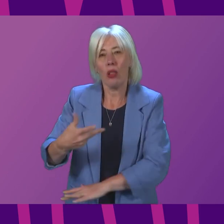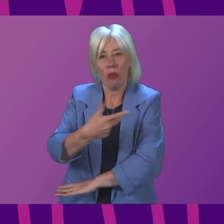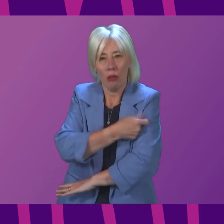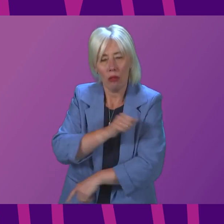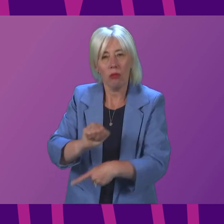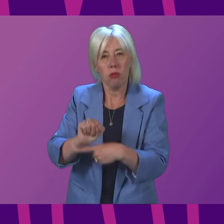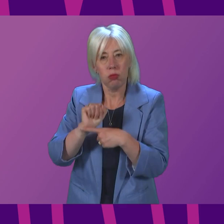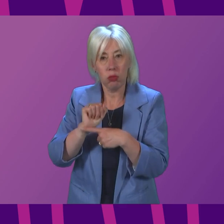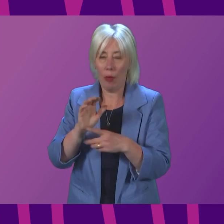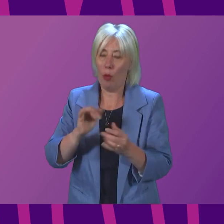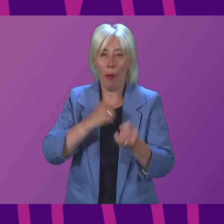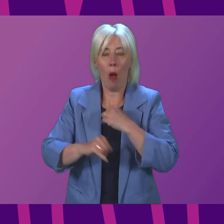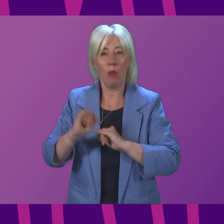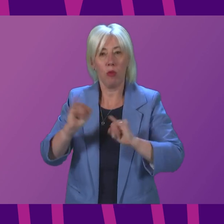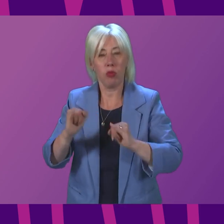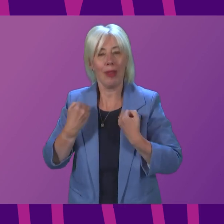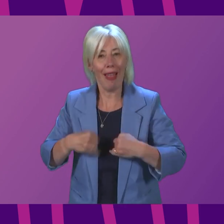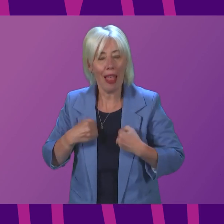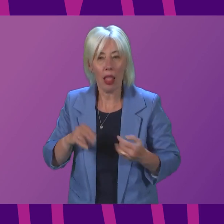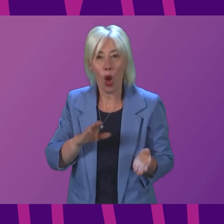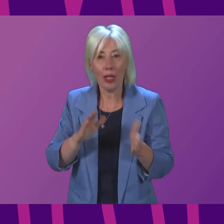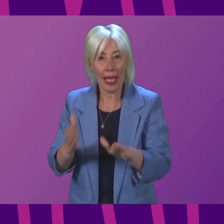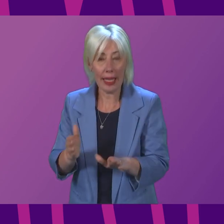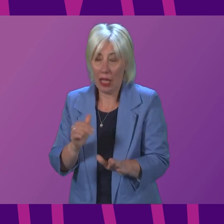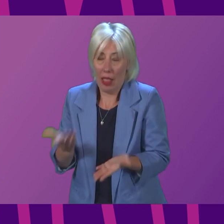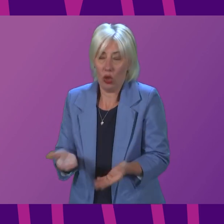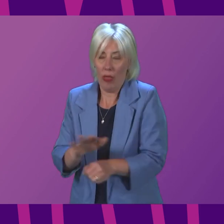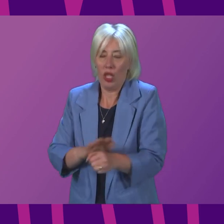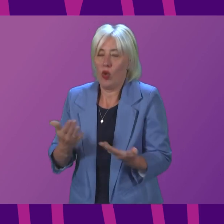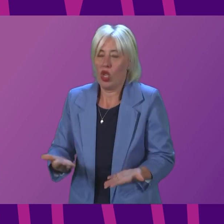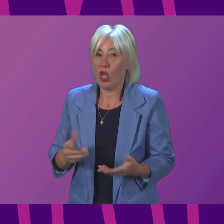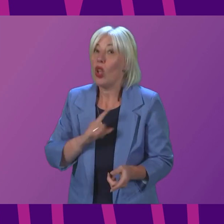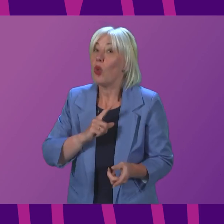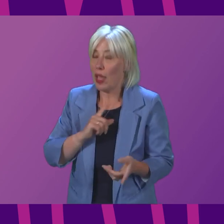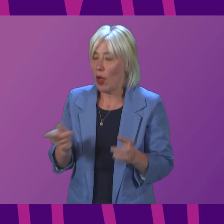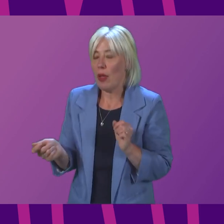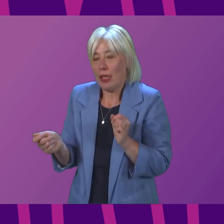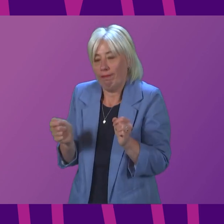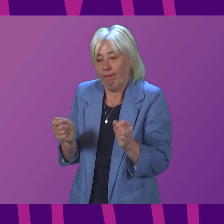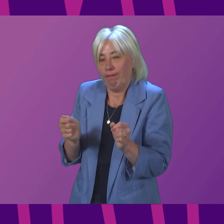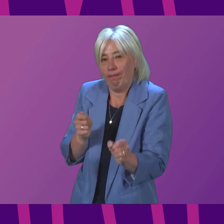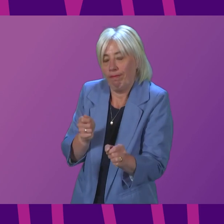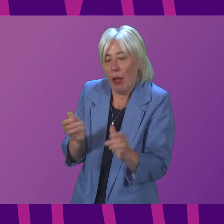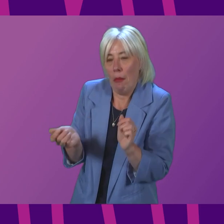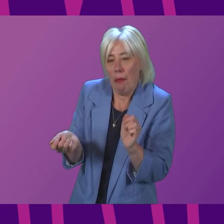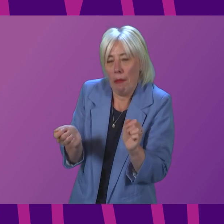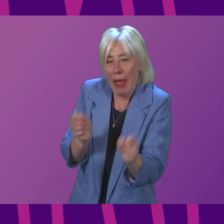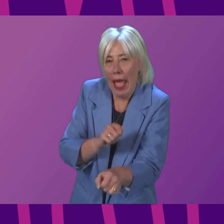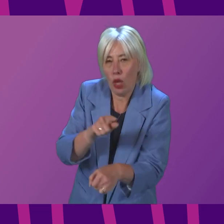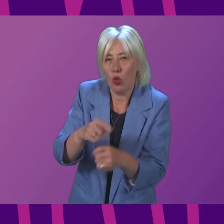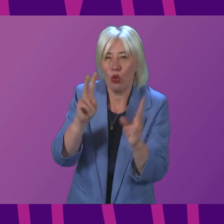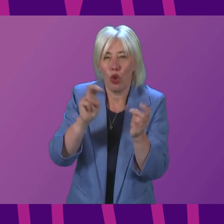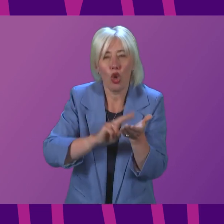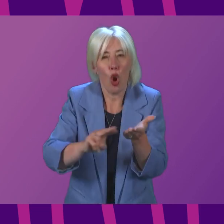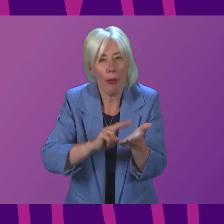seriously ill and dying. Thankfully, that is not the position we are in. So we can migrate back to normality with a different